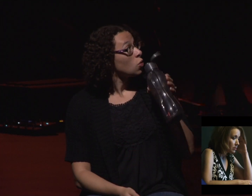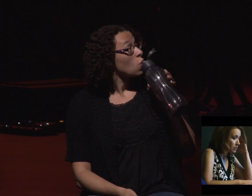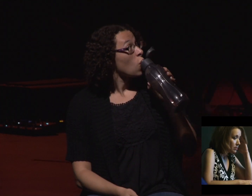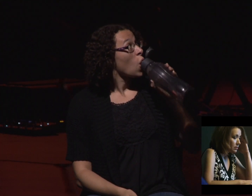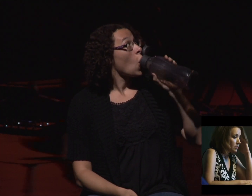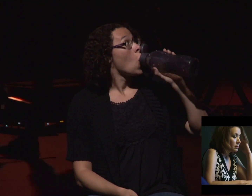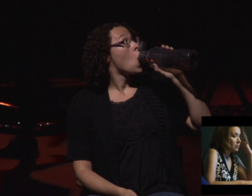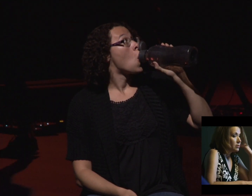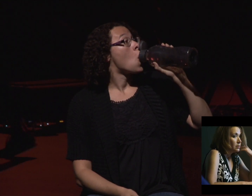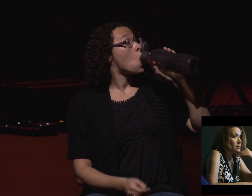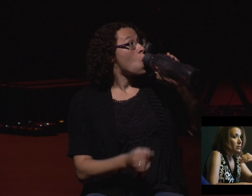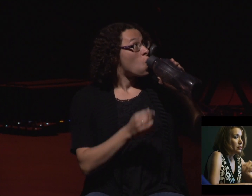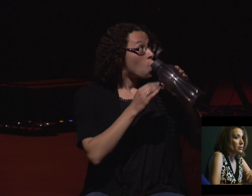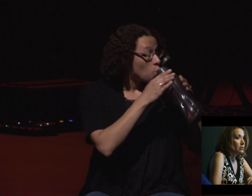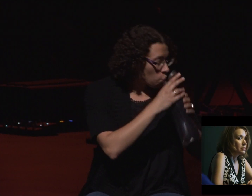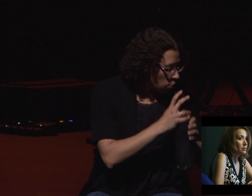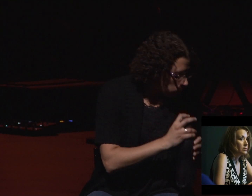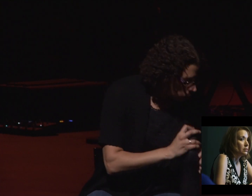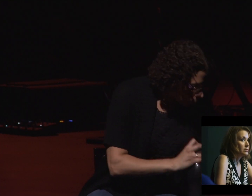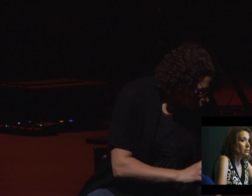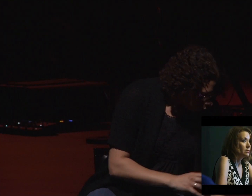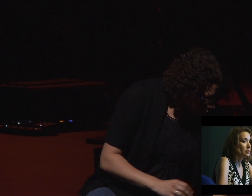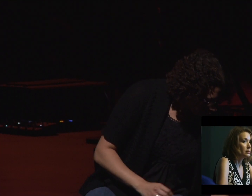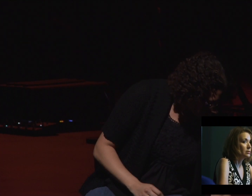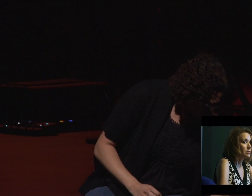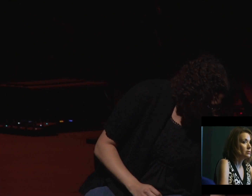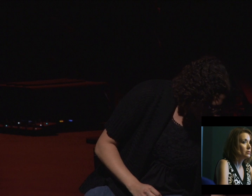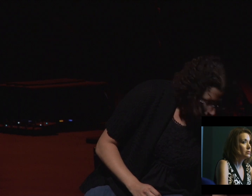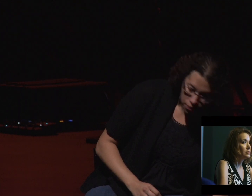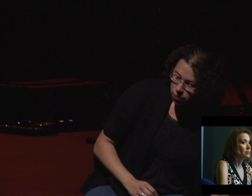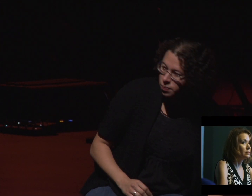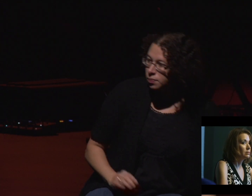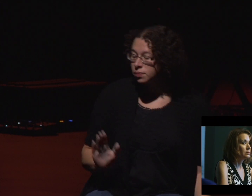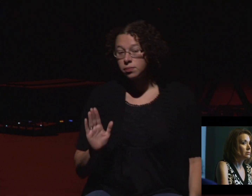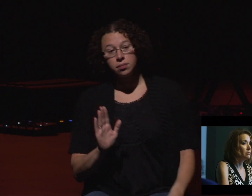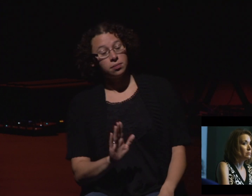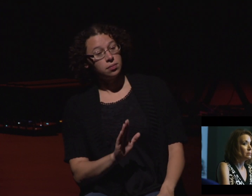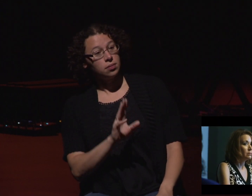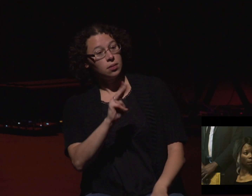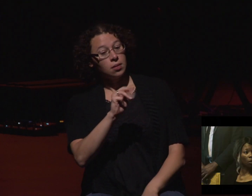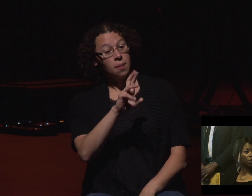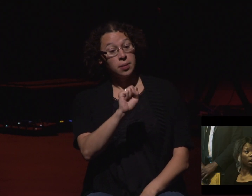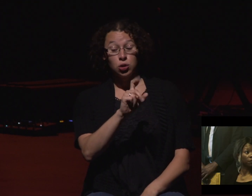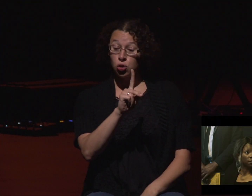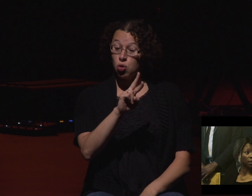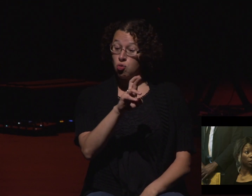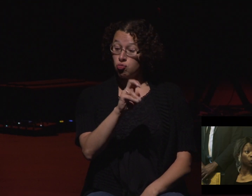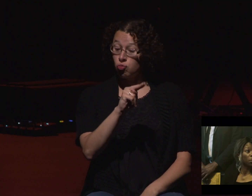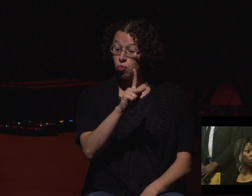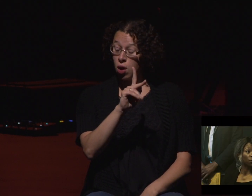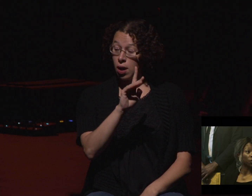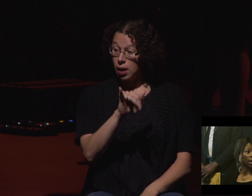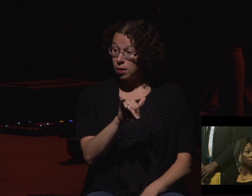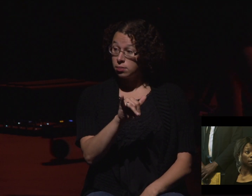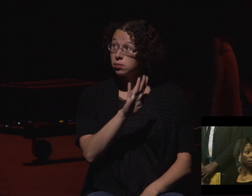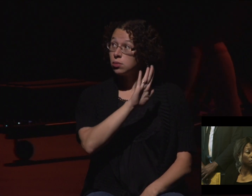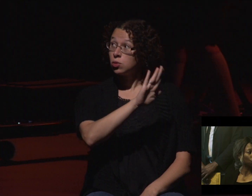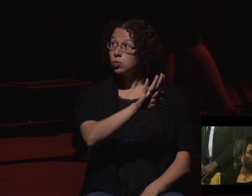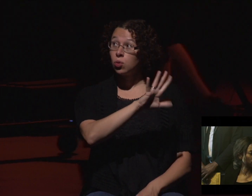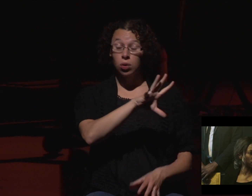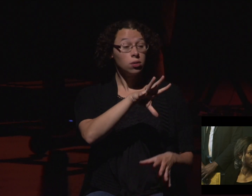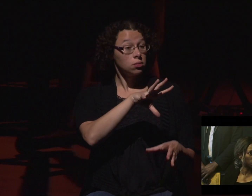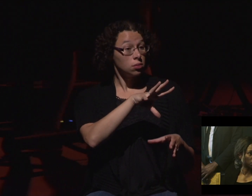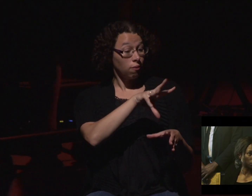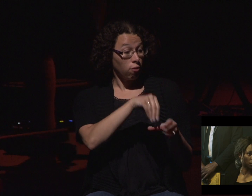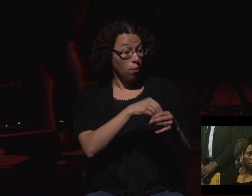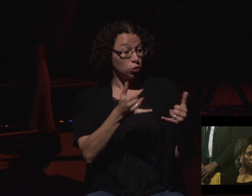Mrs. Carnegie, your involvement today with us has come to an end. I'll be confiscating the remainder of your assets